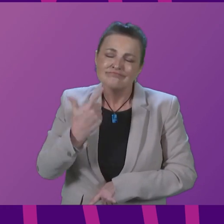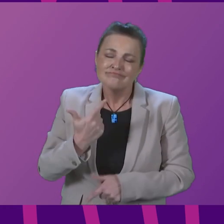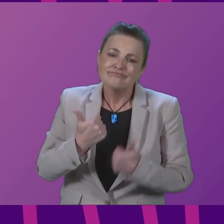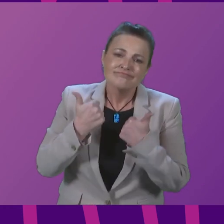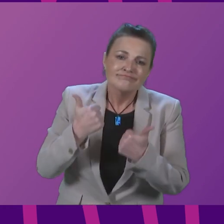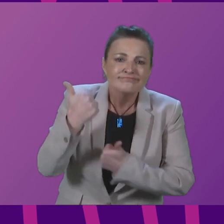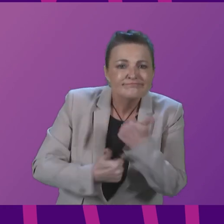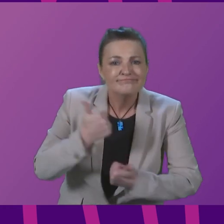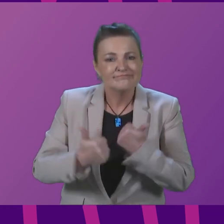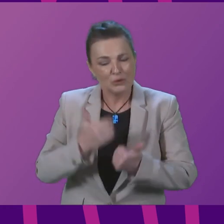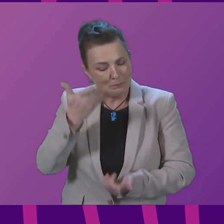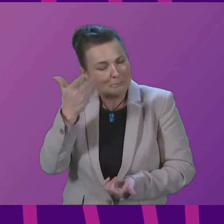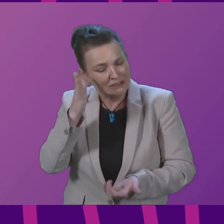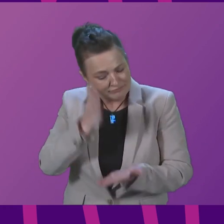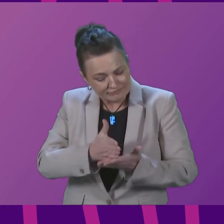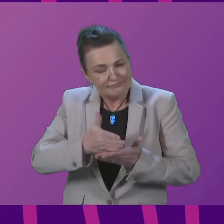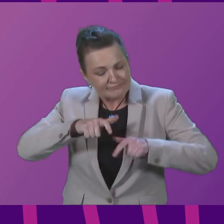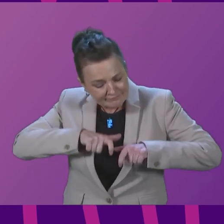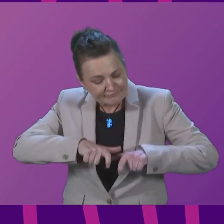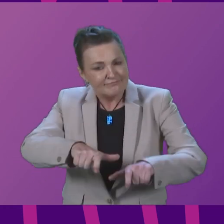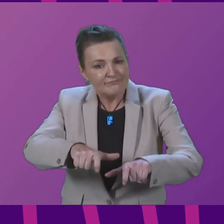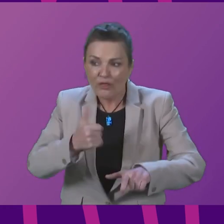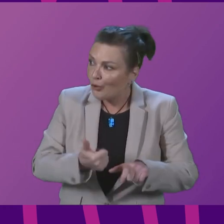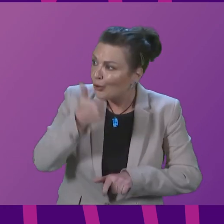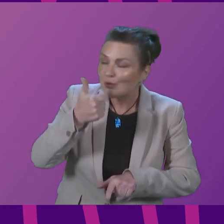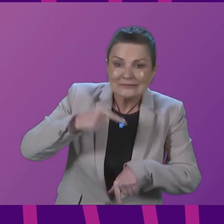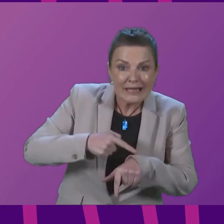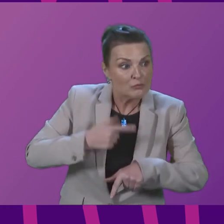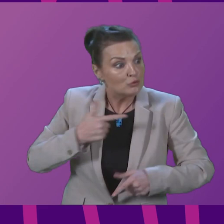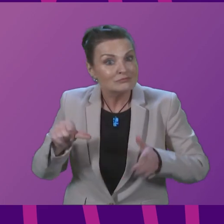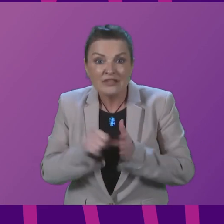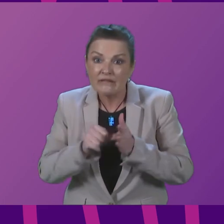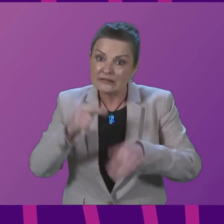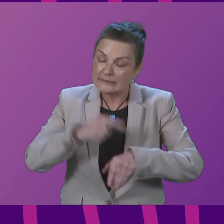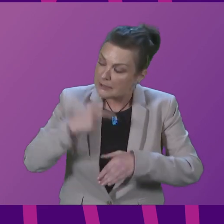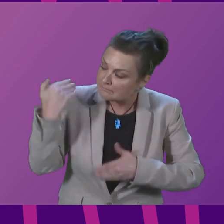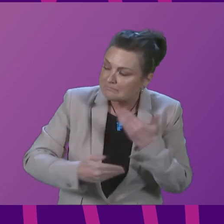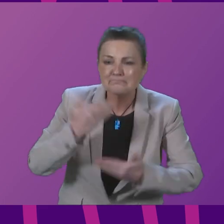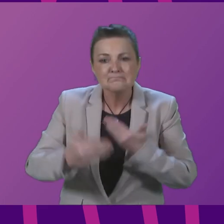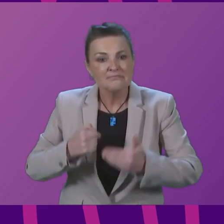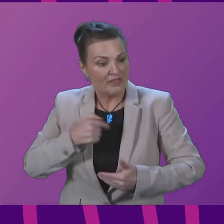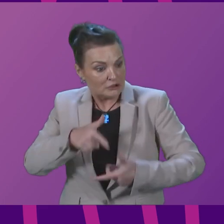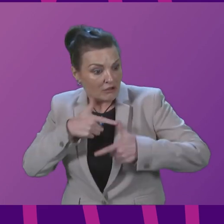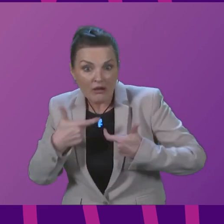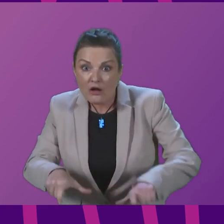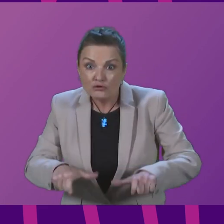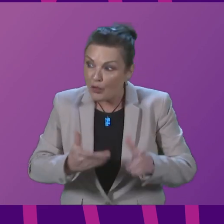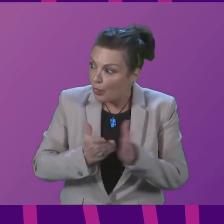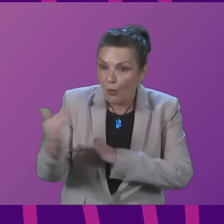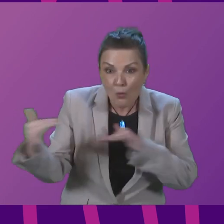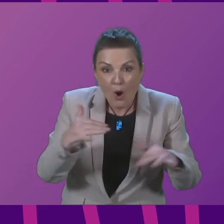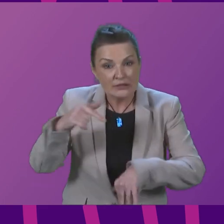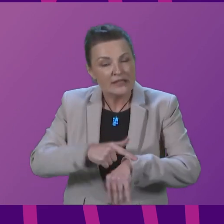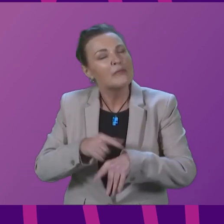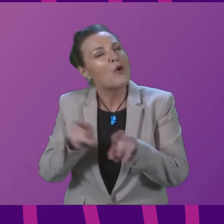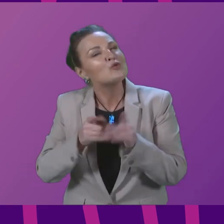country for many decades. Through good times and difficult periods, while the country has been at war and during peacetime,